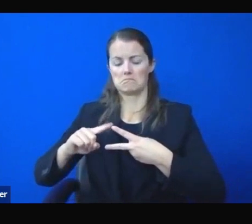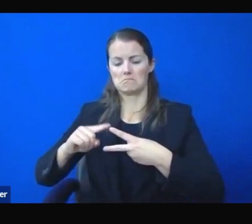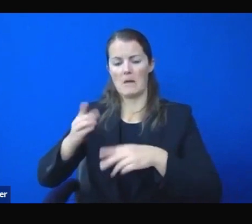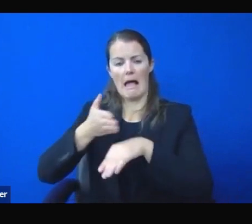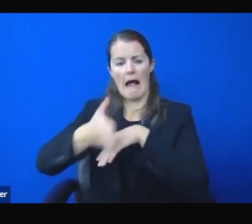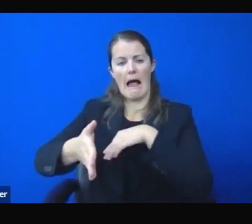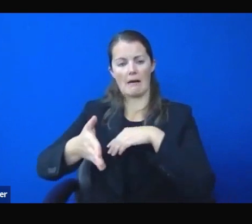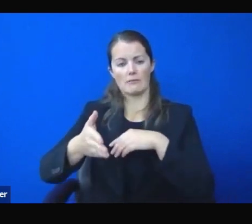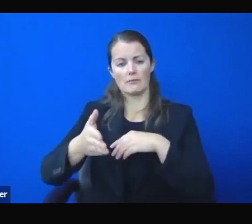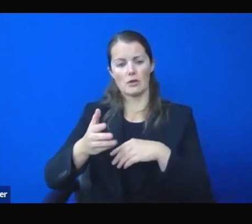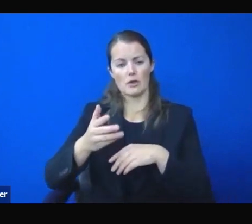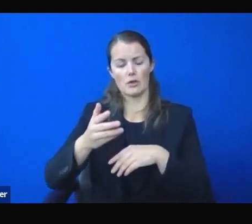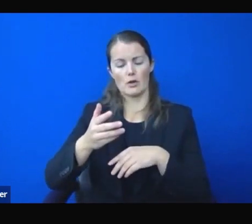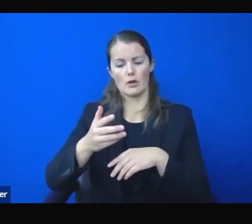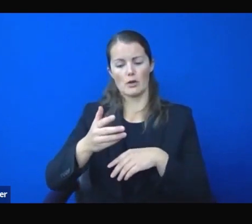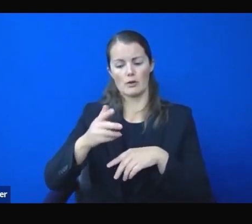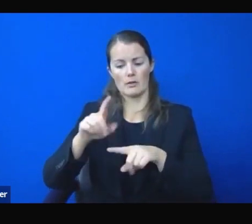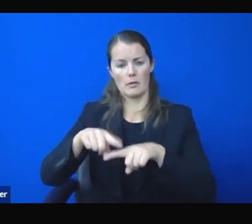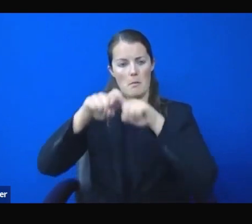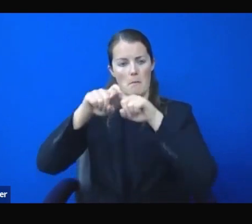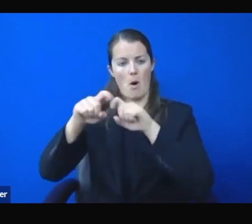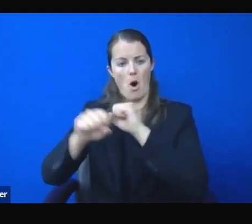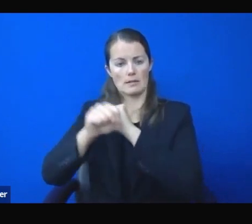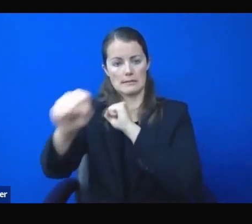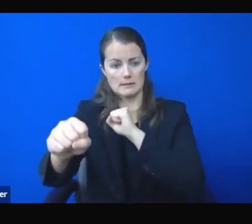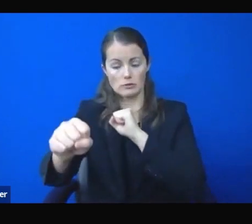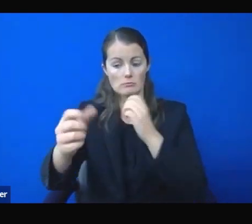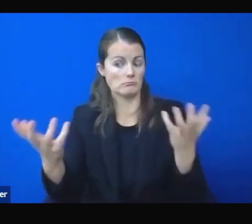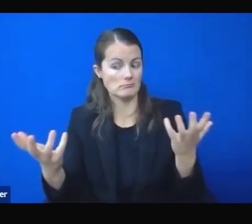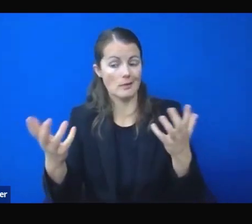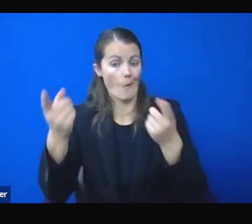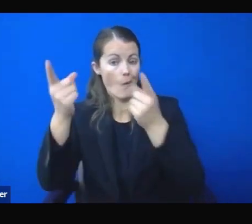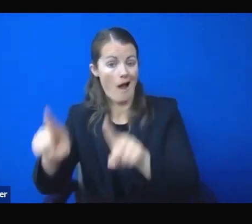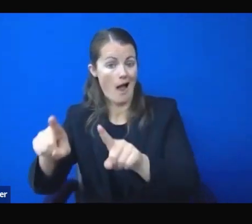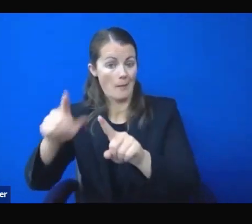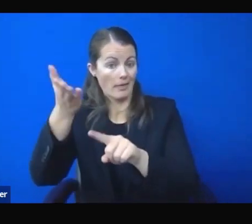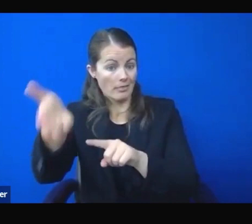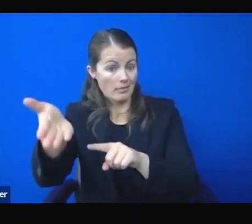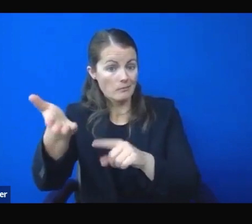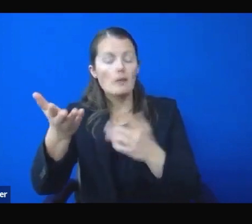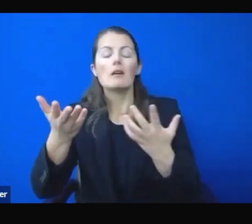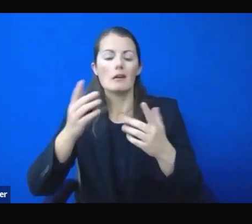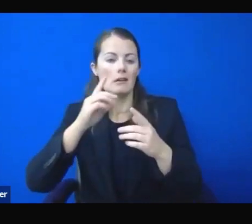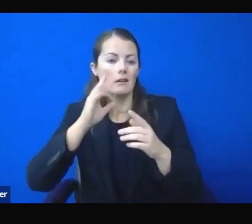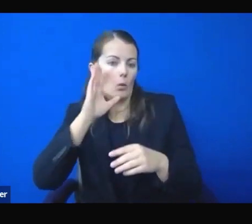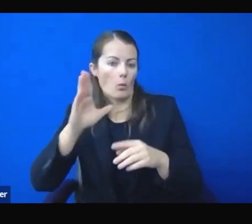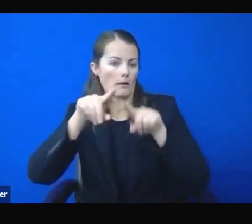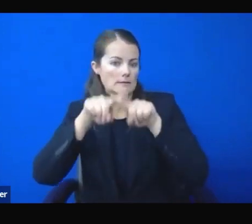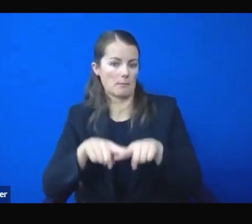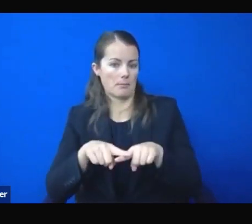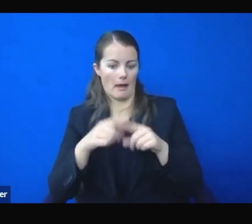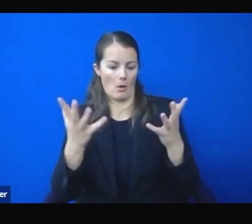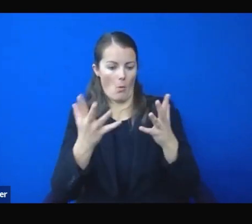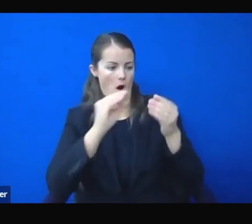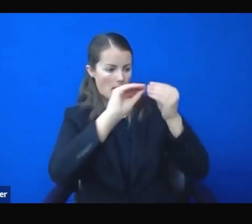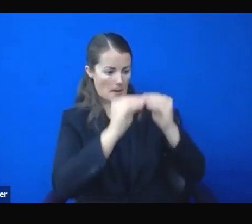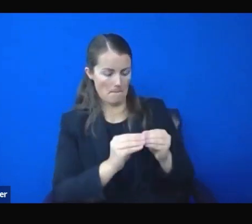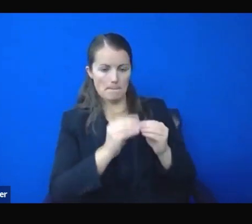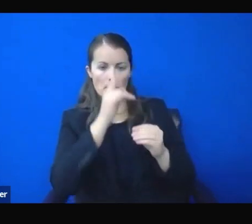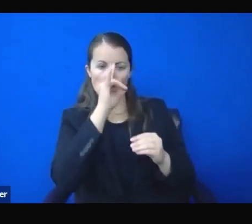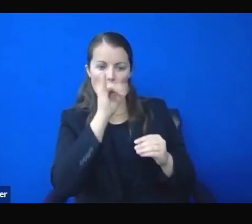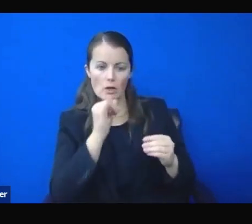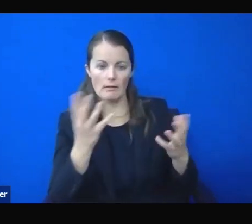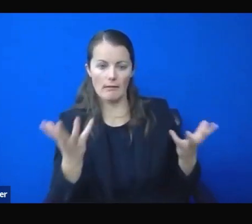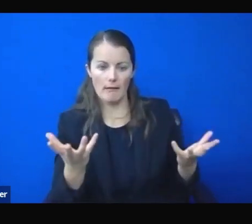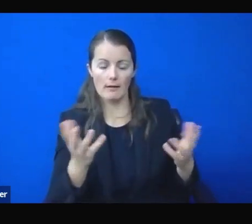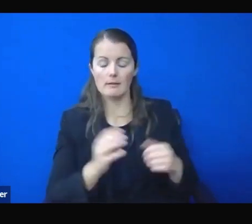the time and what the situation is. As it relates to the vice president and our vice president